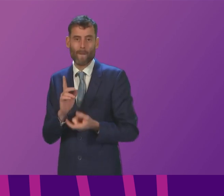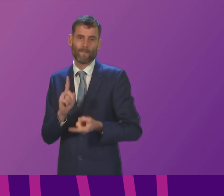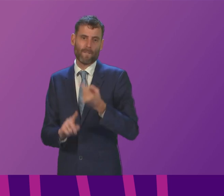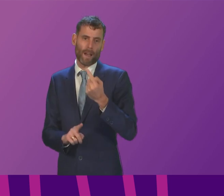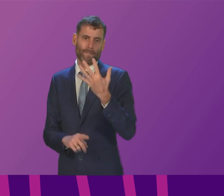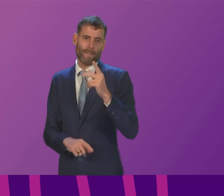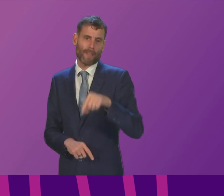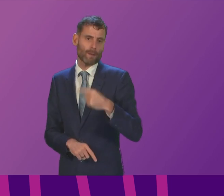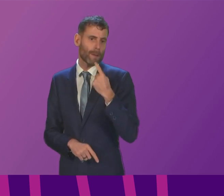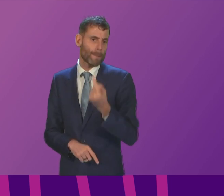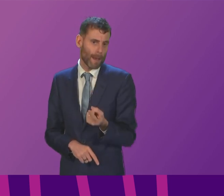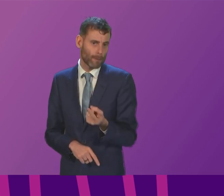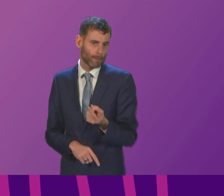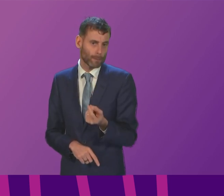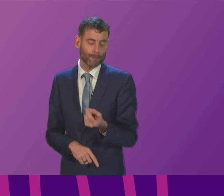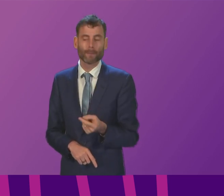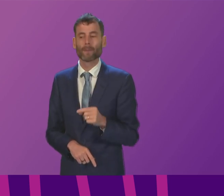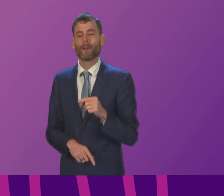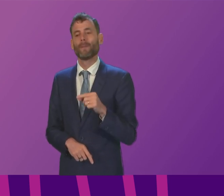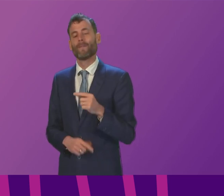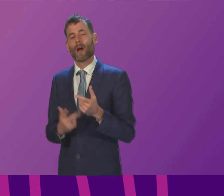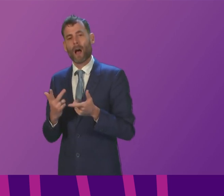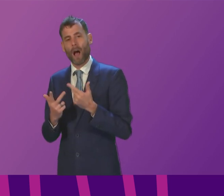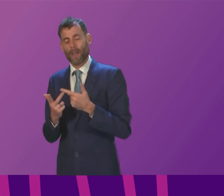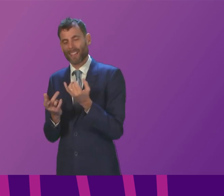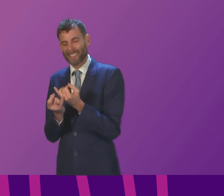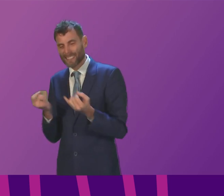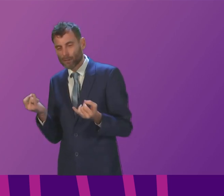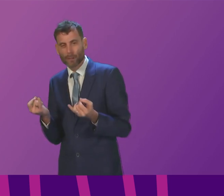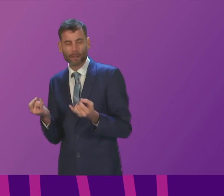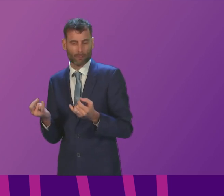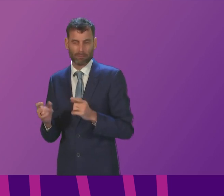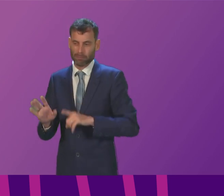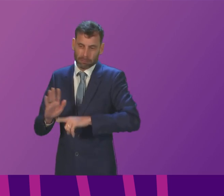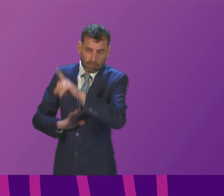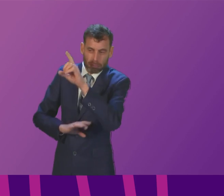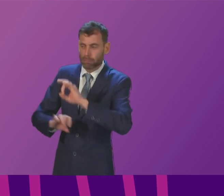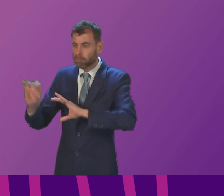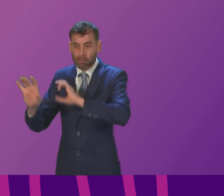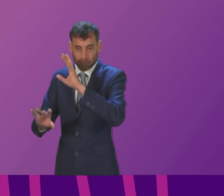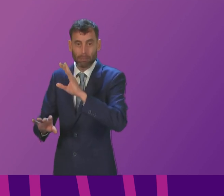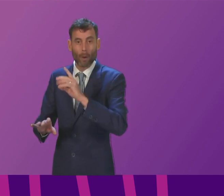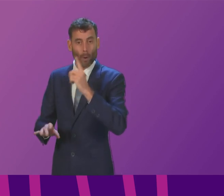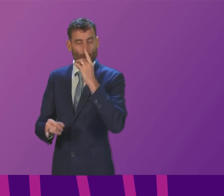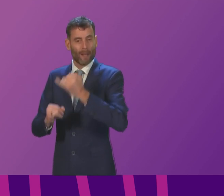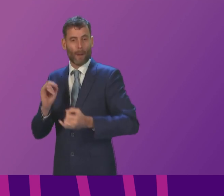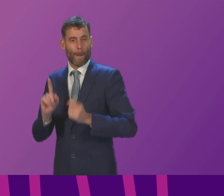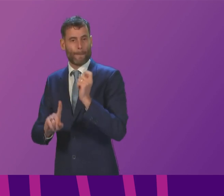£5,000 of course for serious misuse other offences with higher penalties might also be relevant Holly McNeill